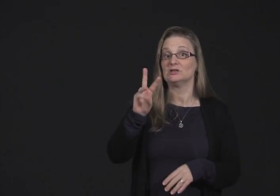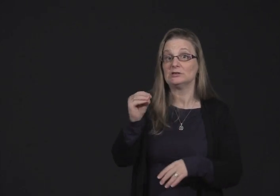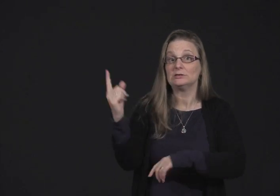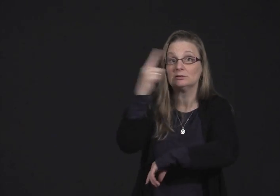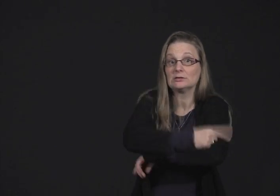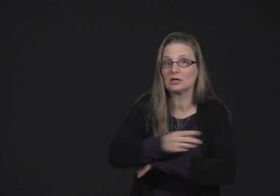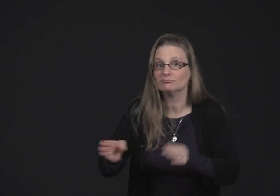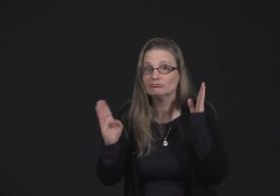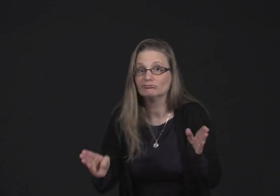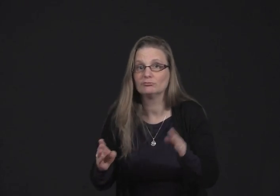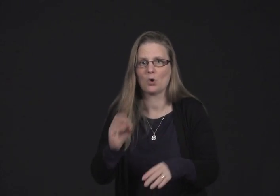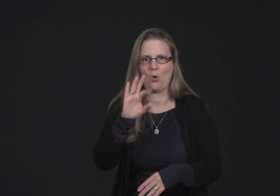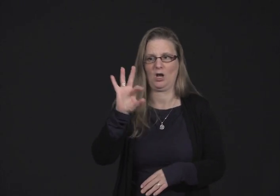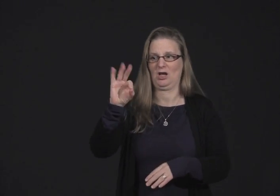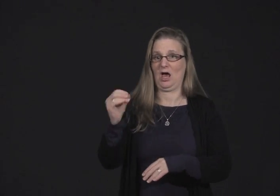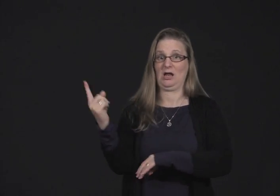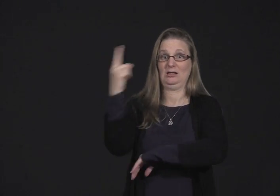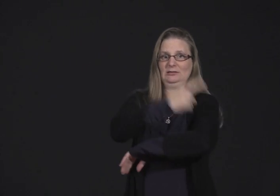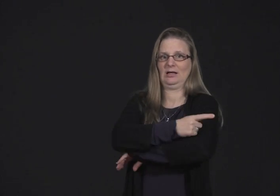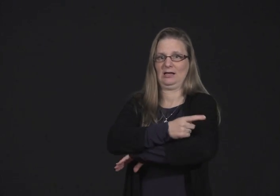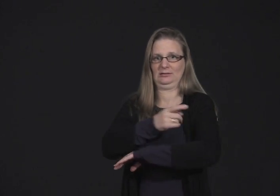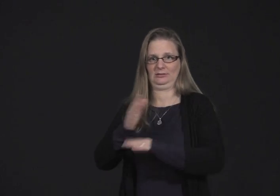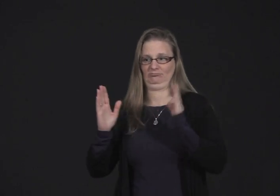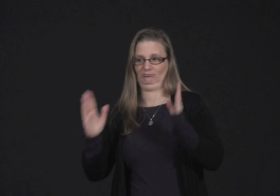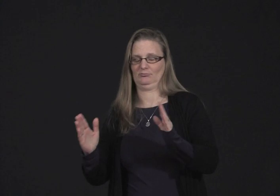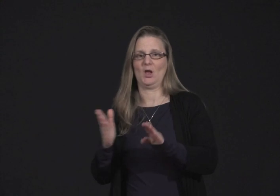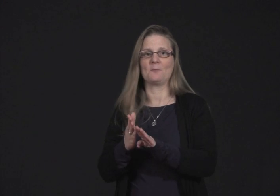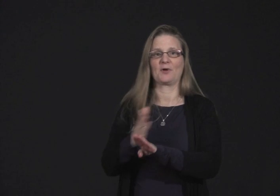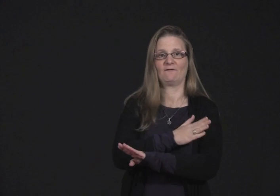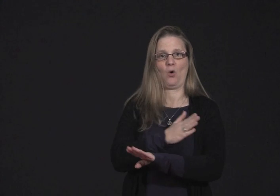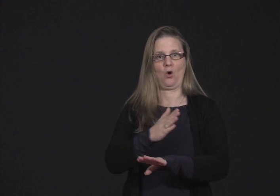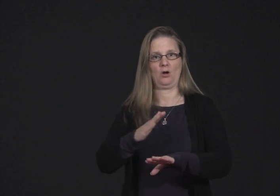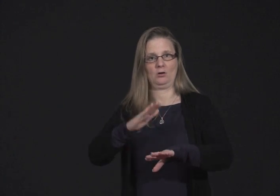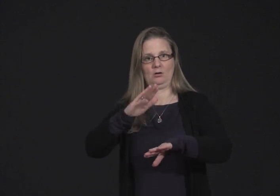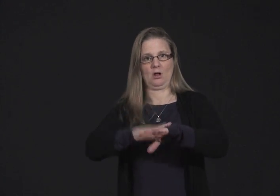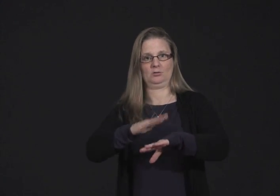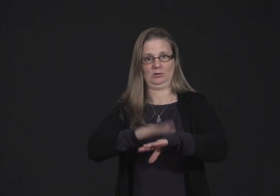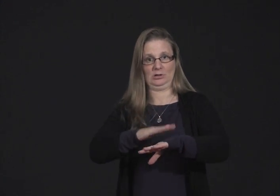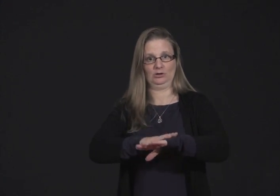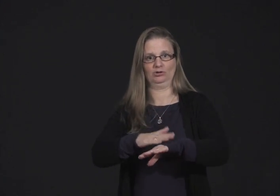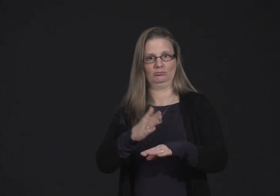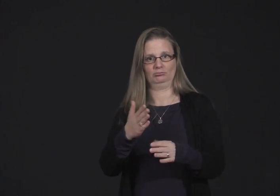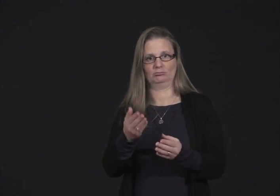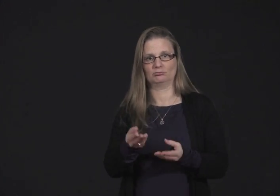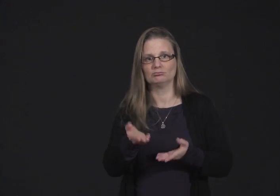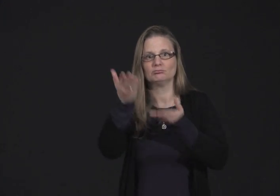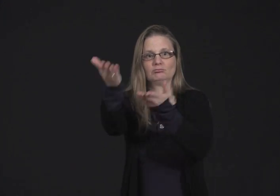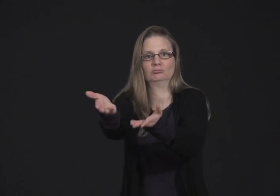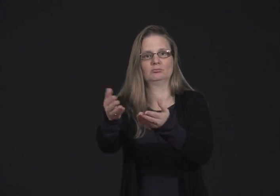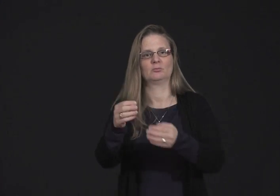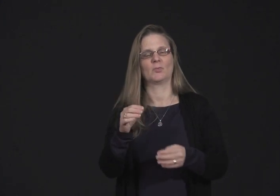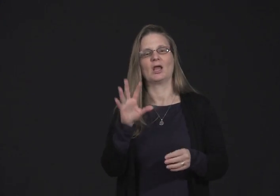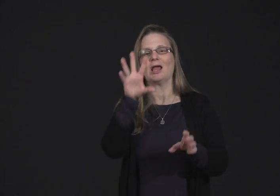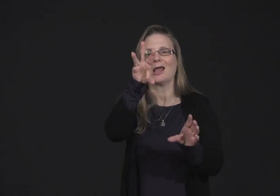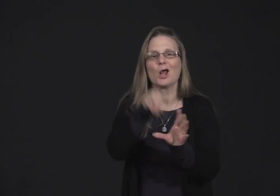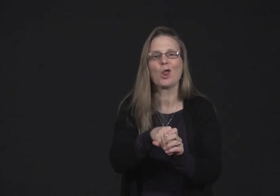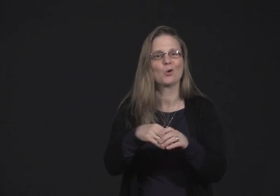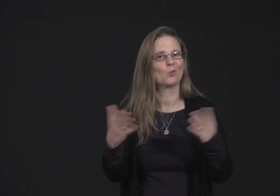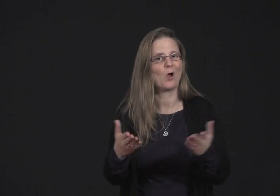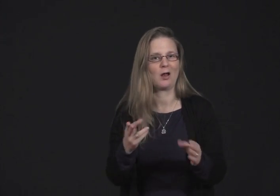days to 60 or possibly 90 days before there's even a consultation that's proposed. That includes